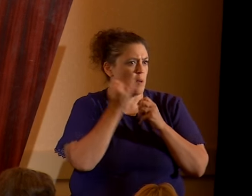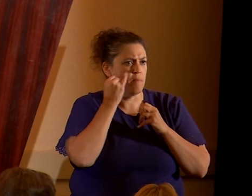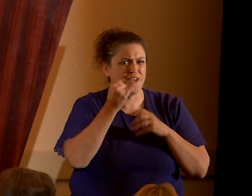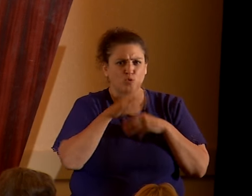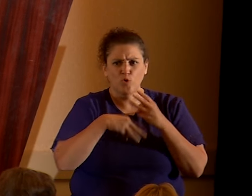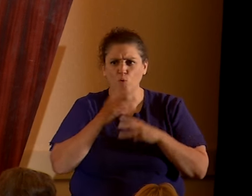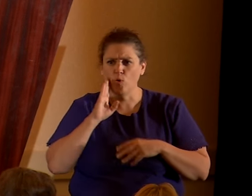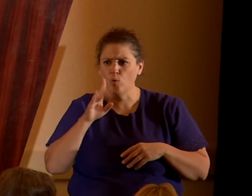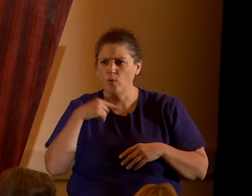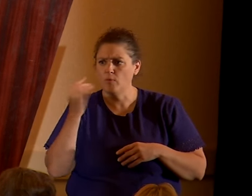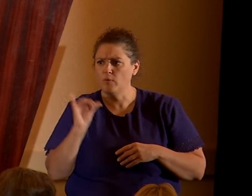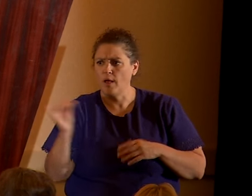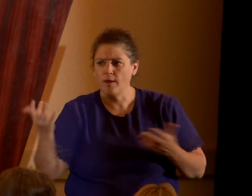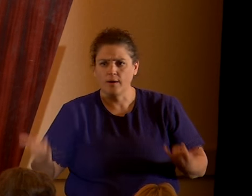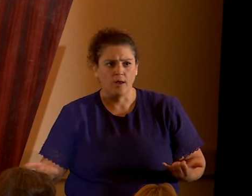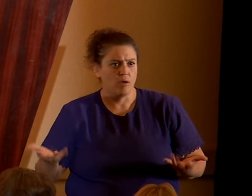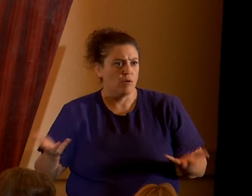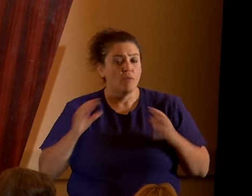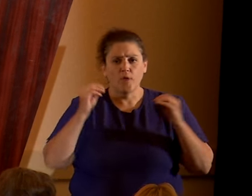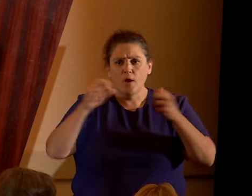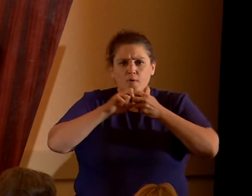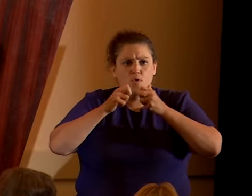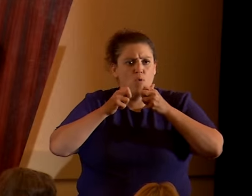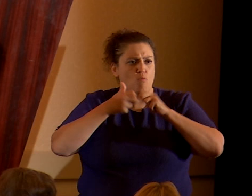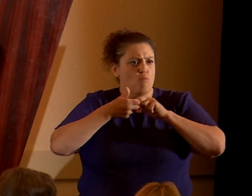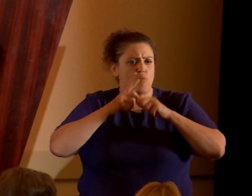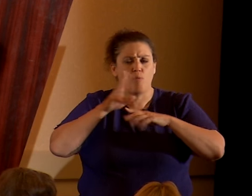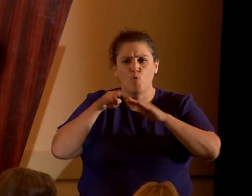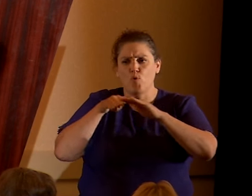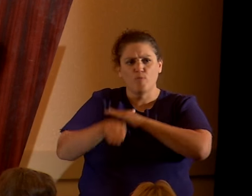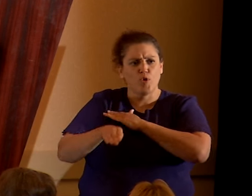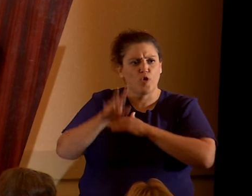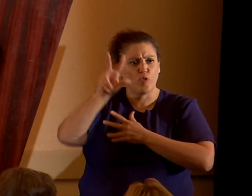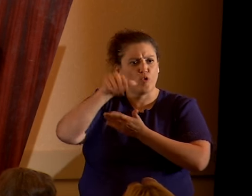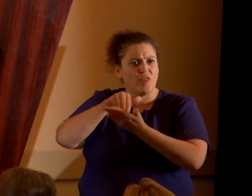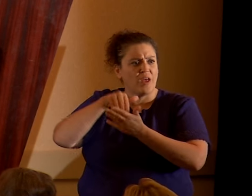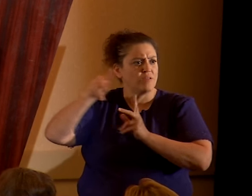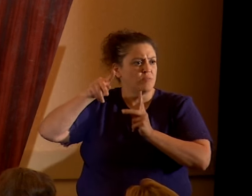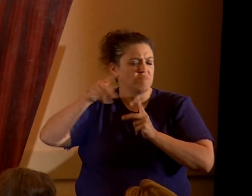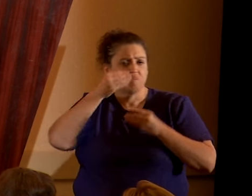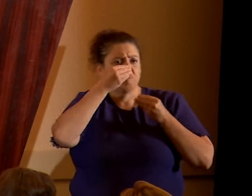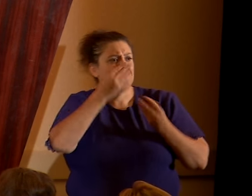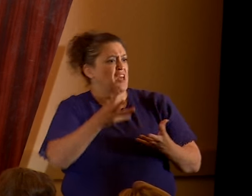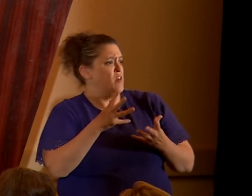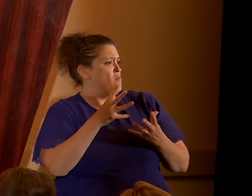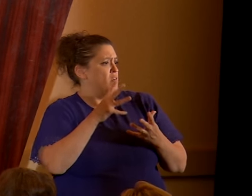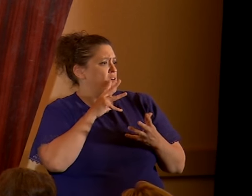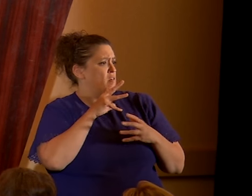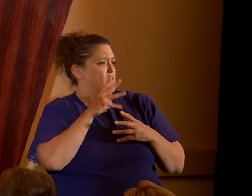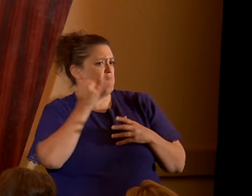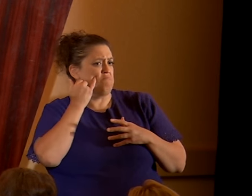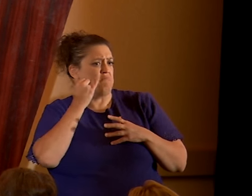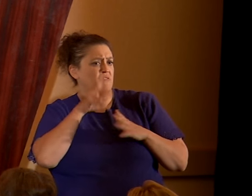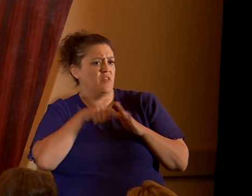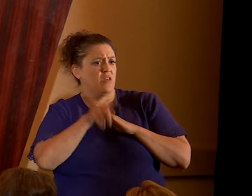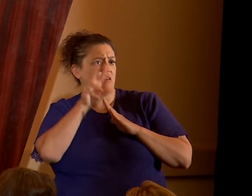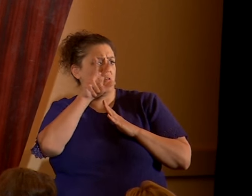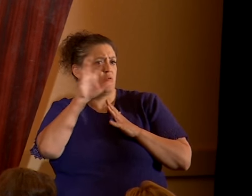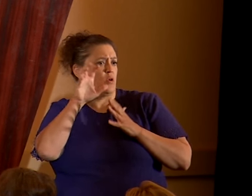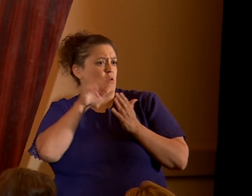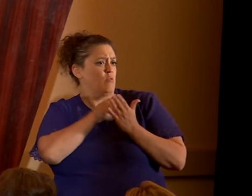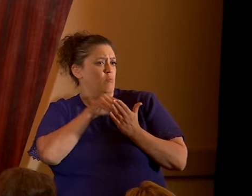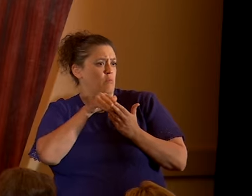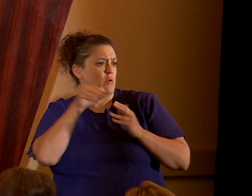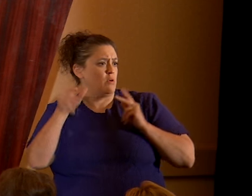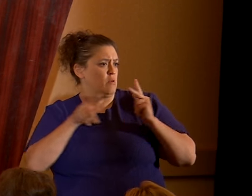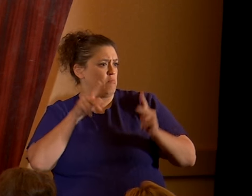These people had no problem with murdering 3,000 people. I don't think they would mind killing 300 million people in the name of